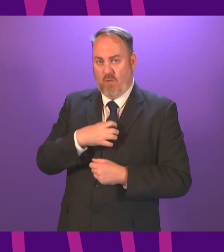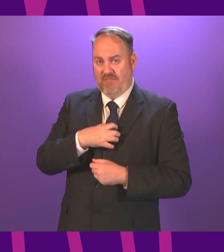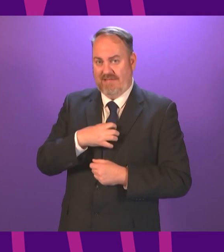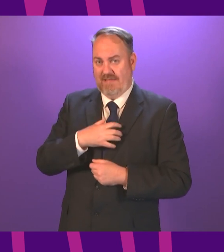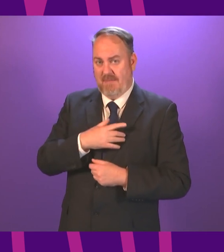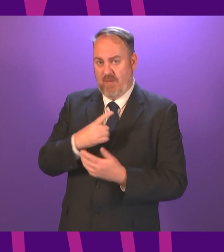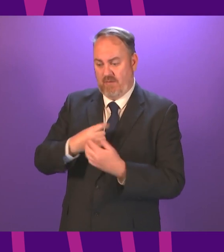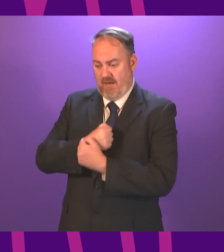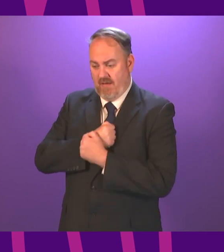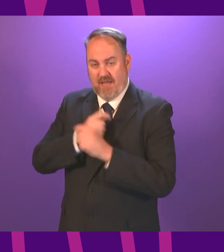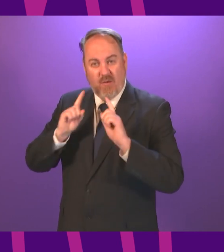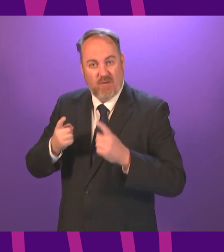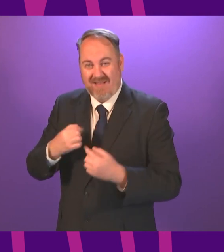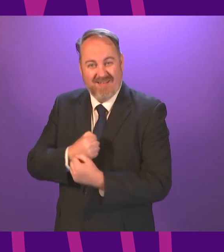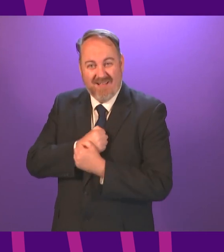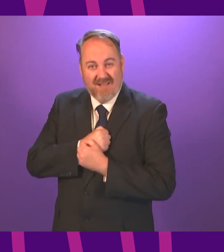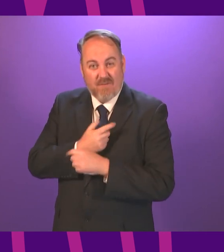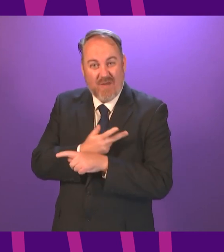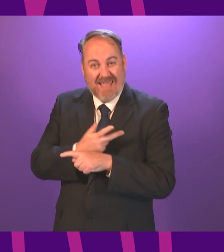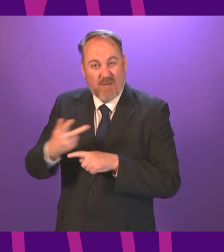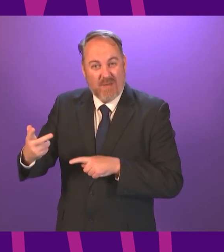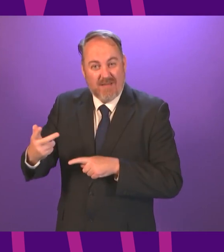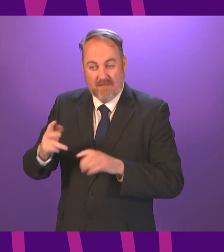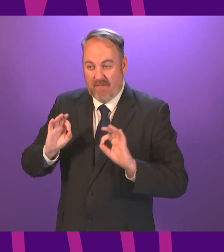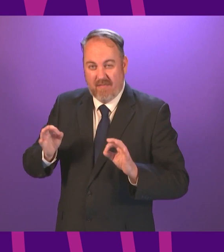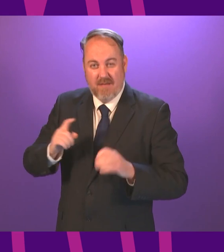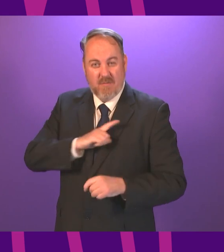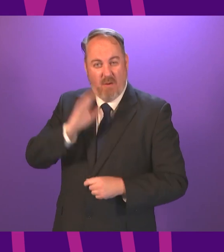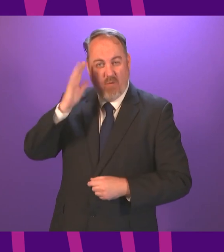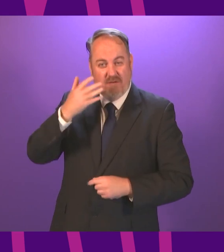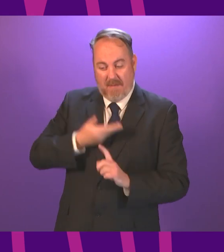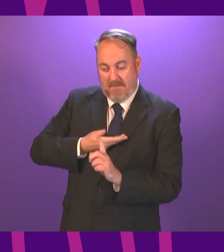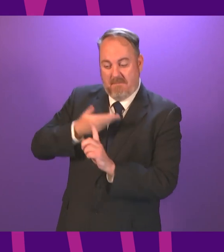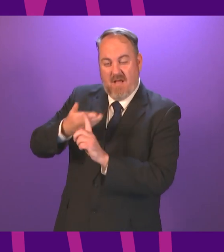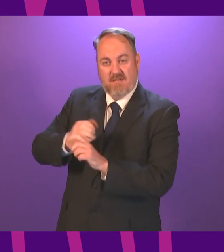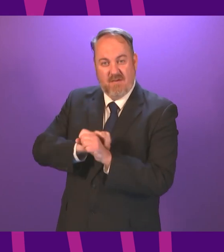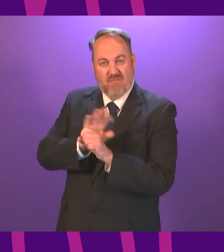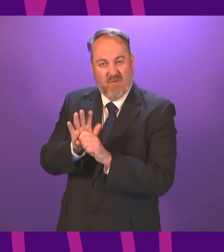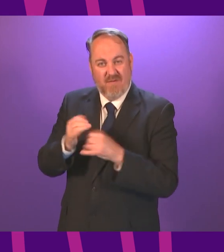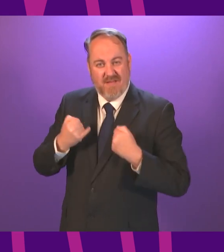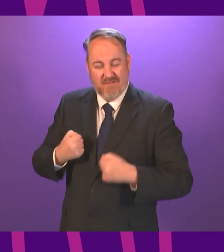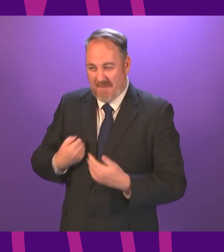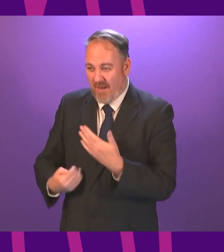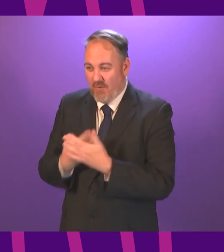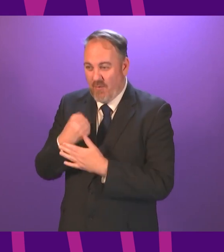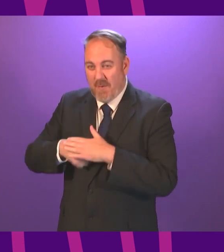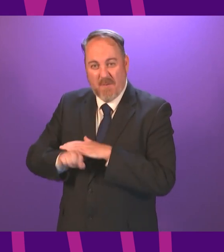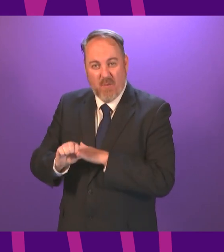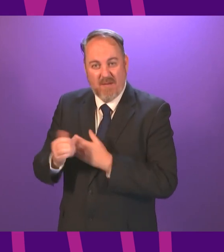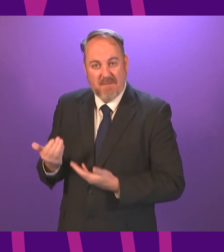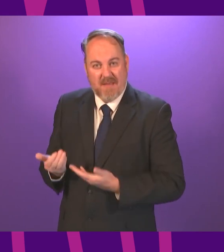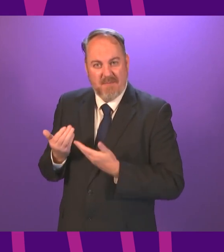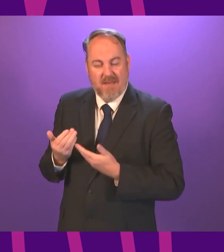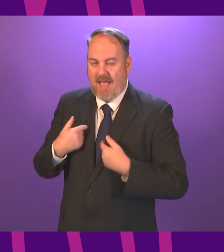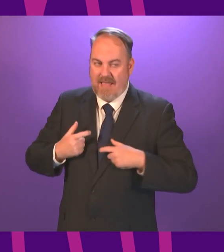not hug her for eight weeks my newborn baby but I kept